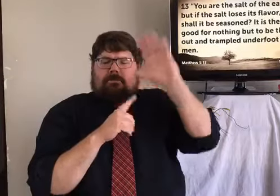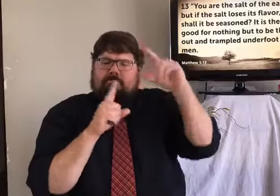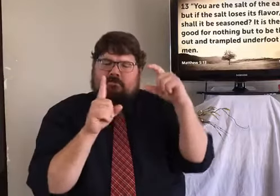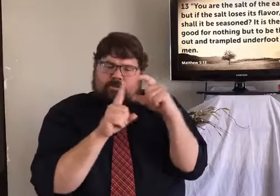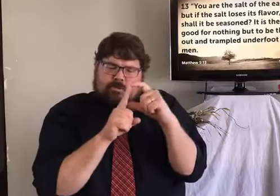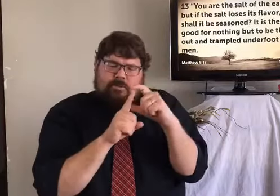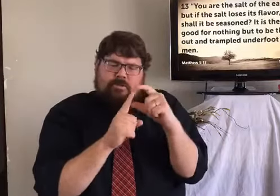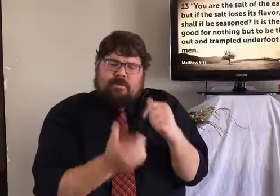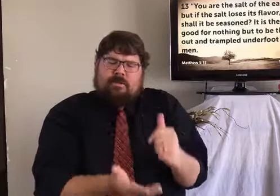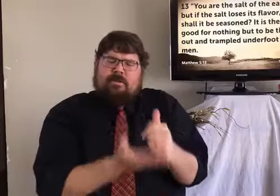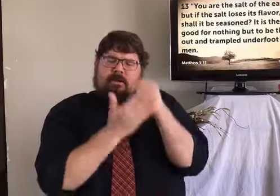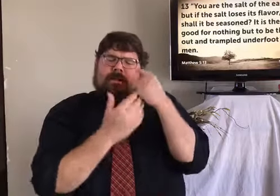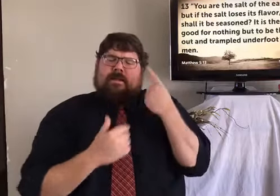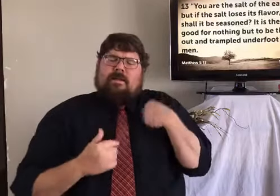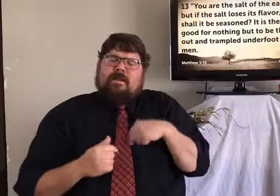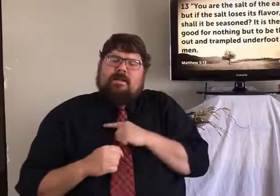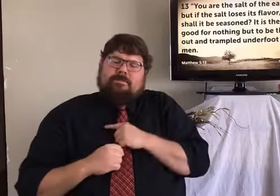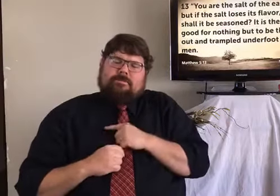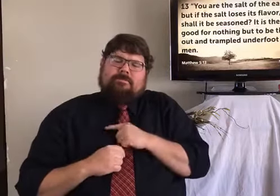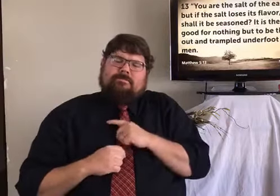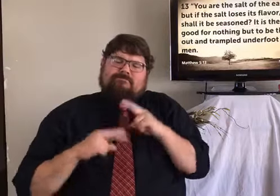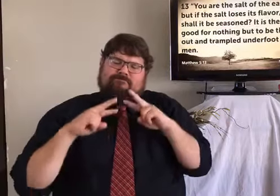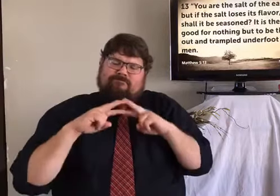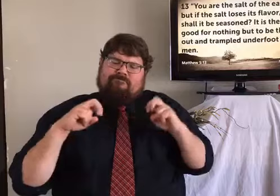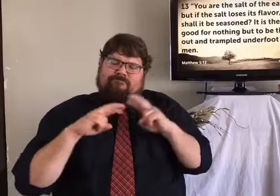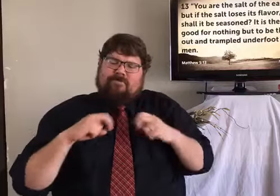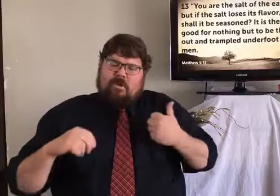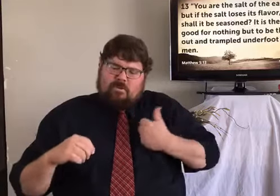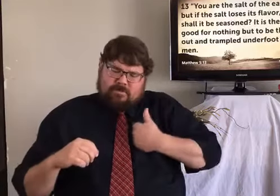Closing pair. Heavenly Father, thank you for your word.